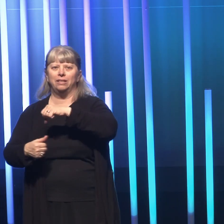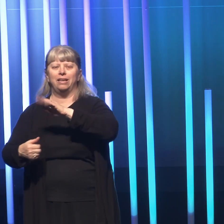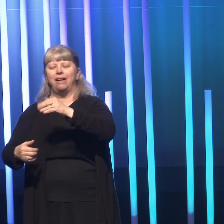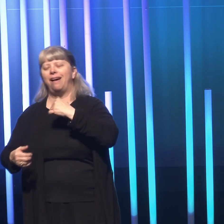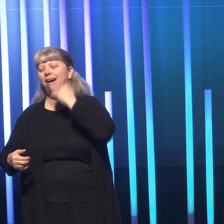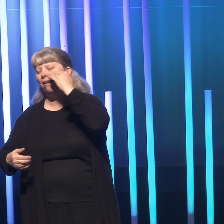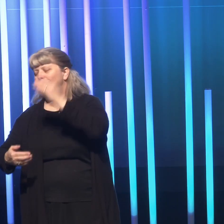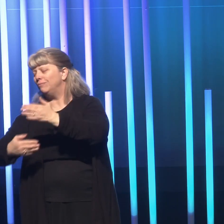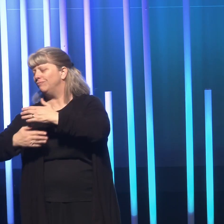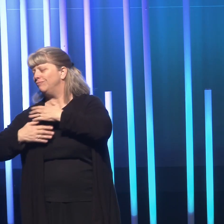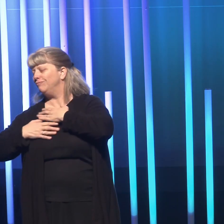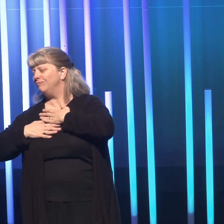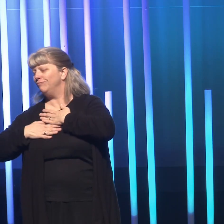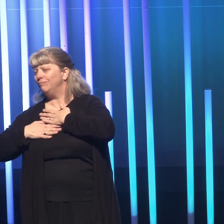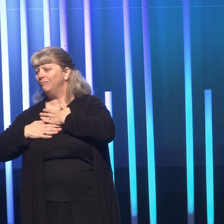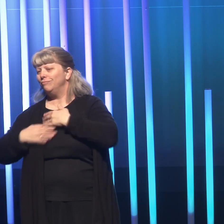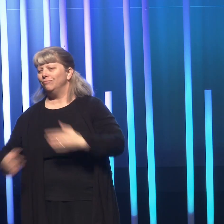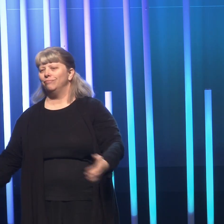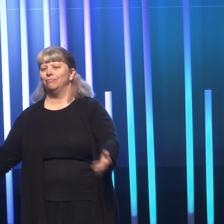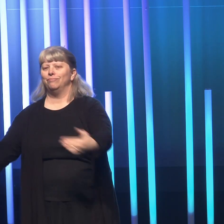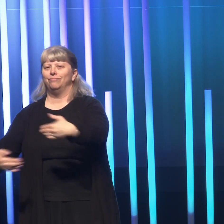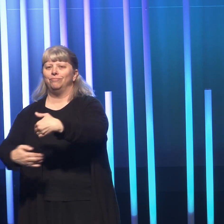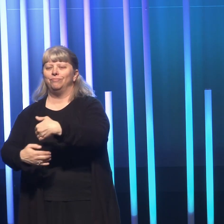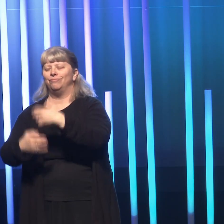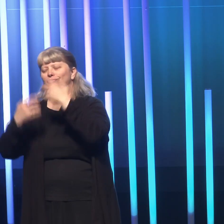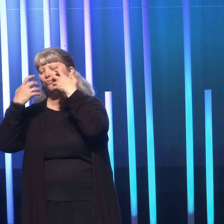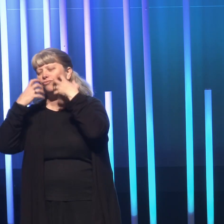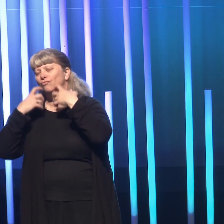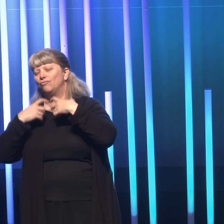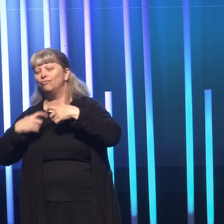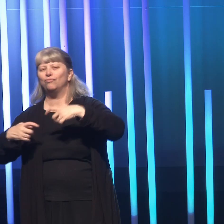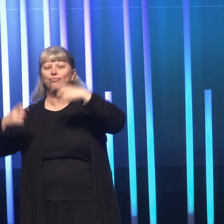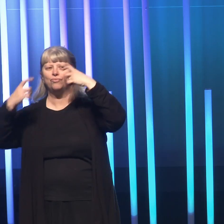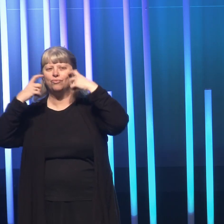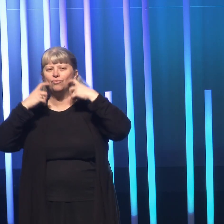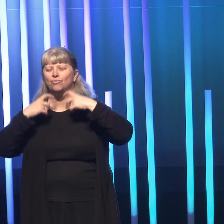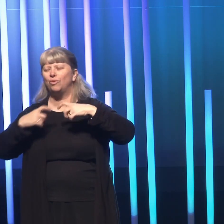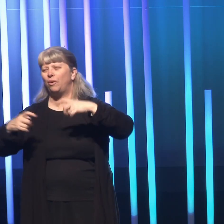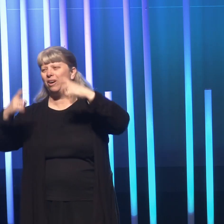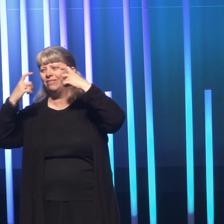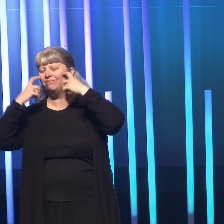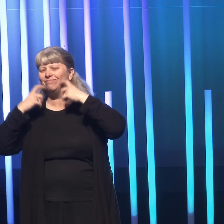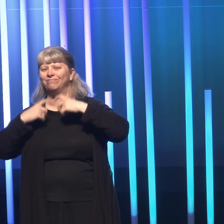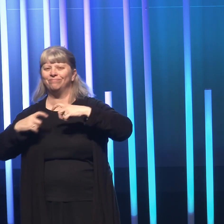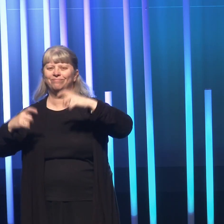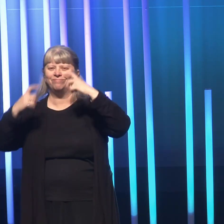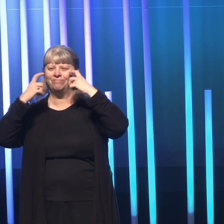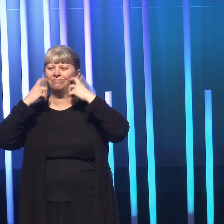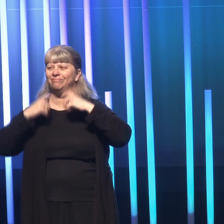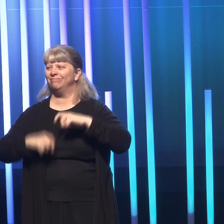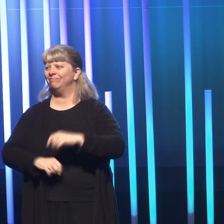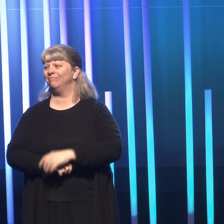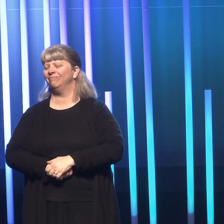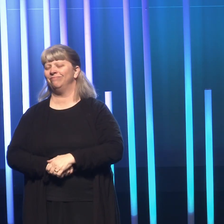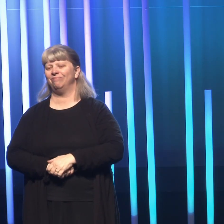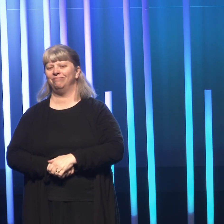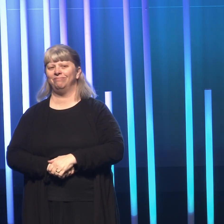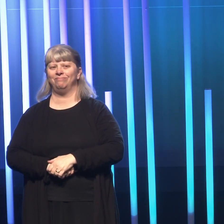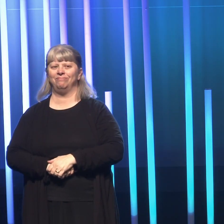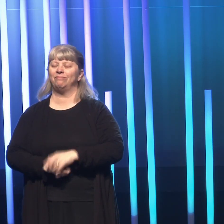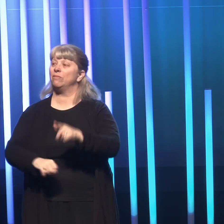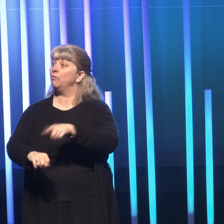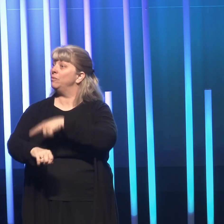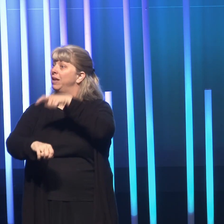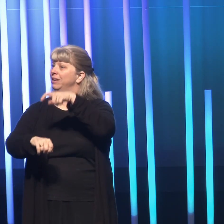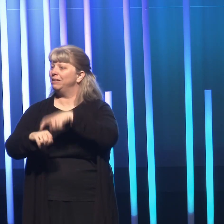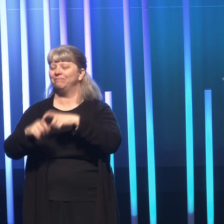chest and his arms were around my waist and we just cried. We cried so hard. For a very